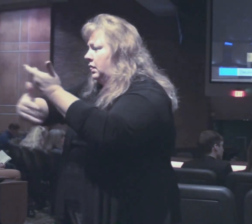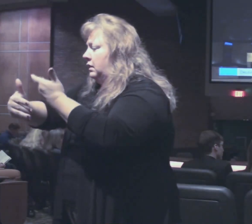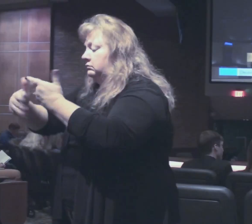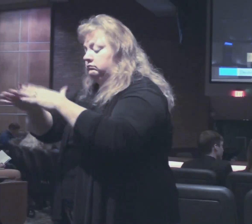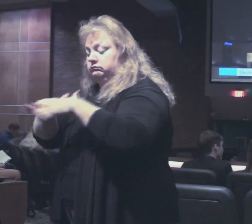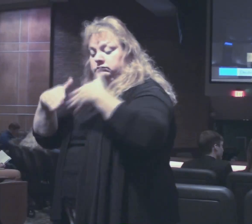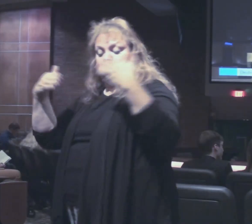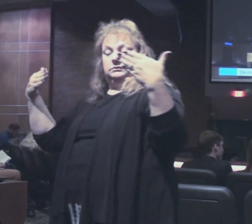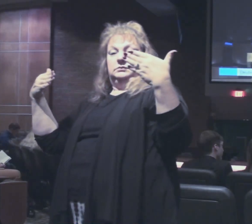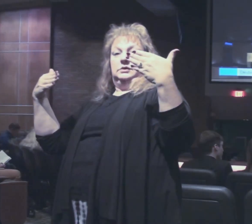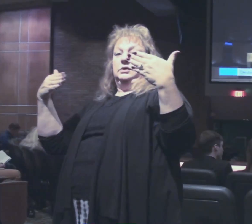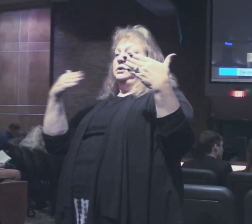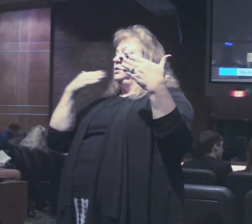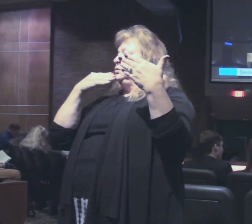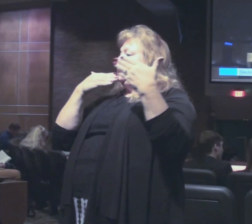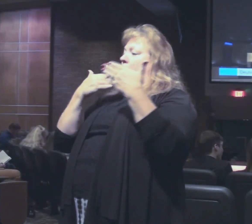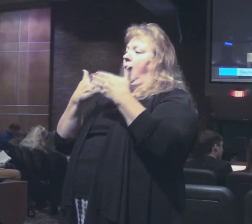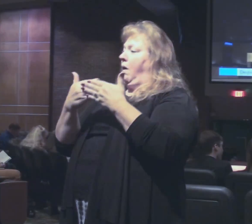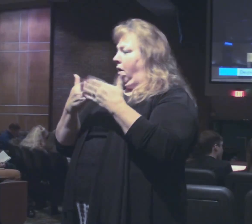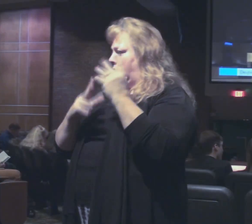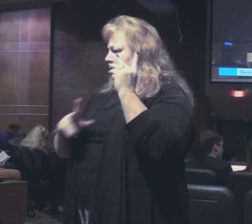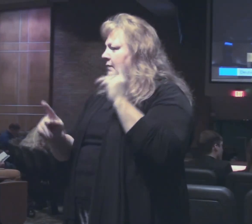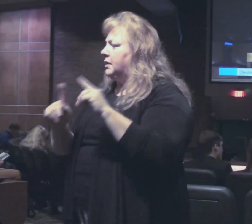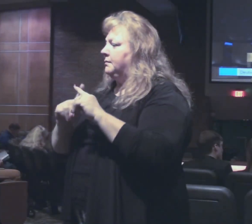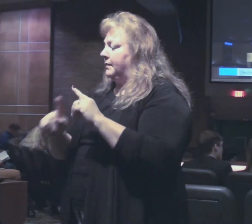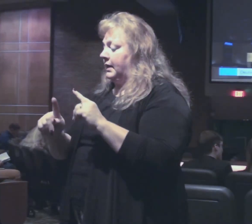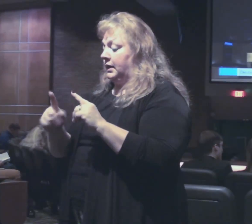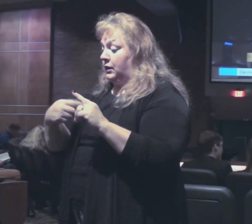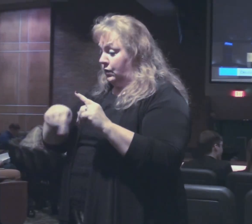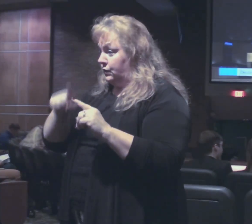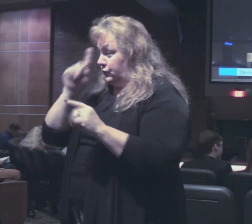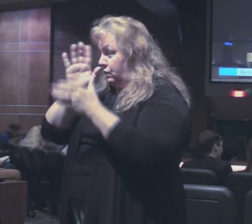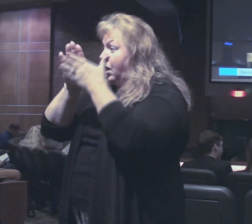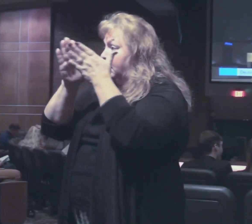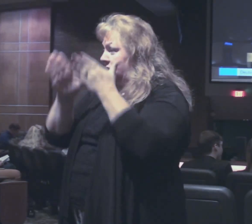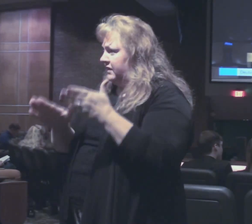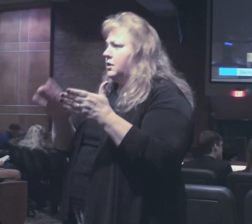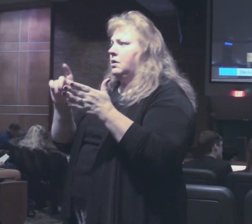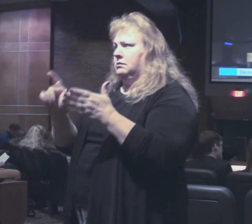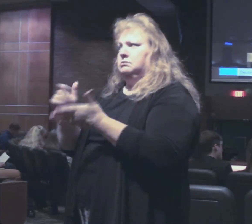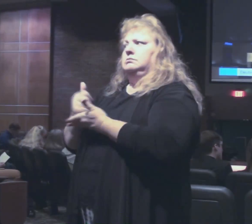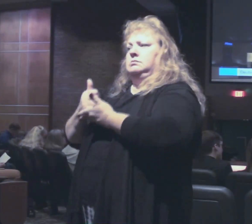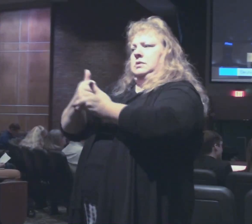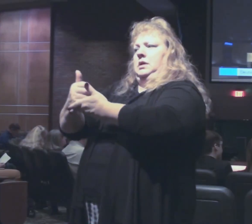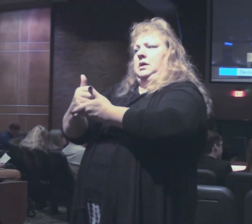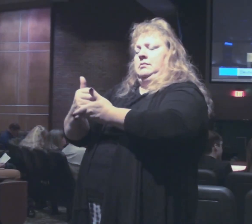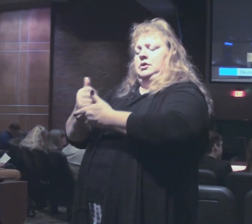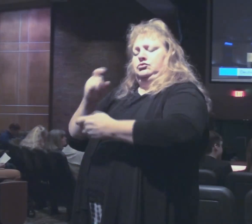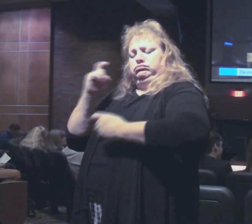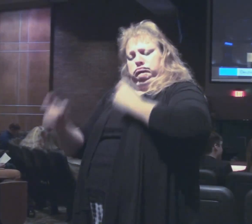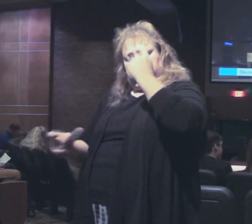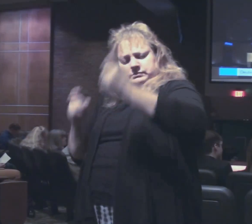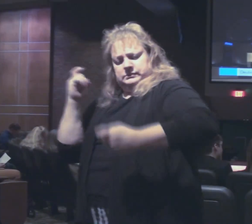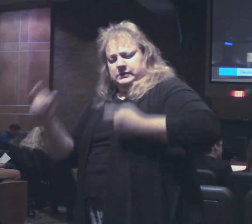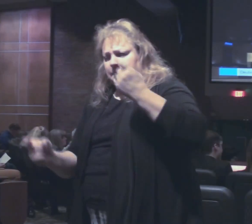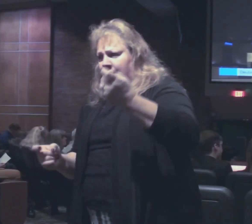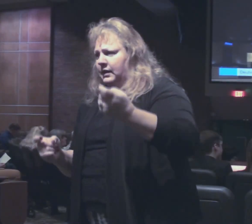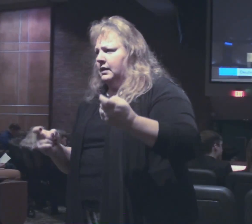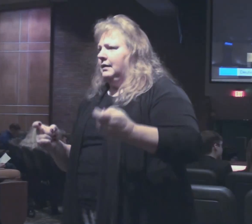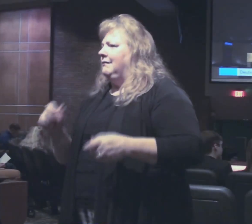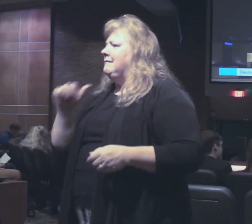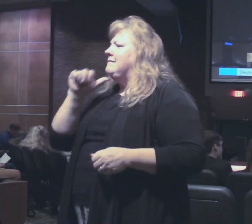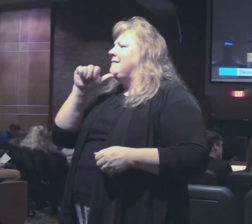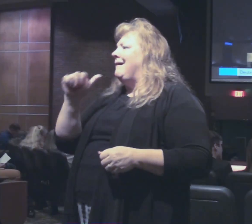open to do good to all men but especially those of the household of faith. So you see that. You give generously. You don't give